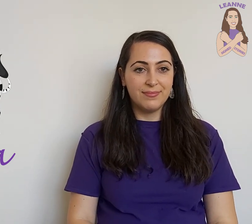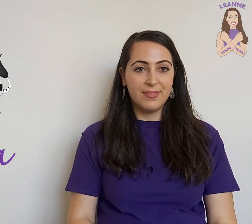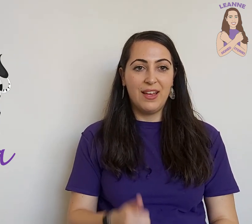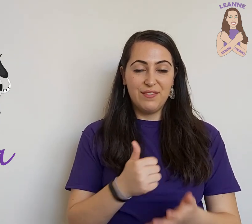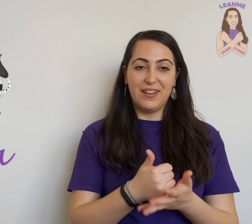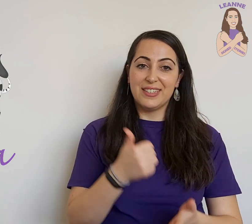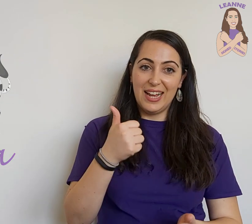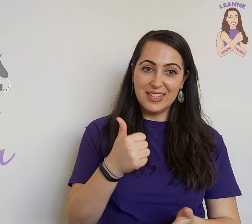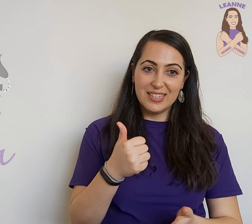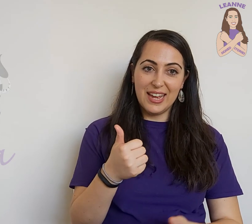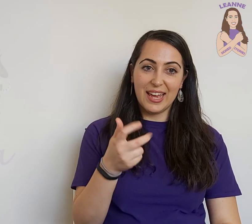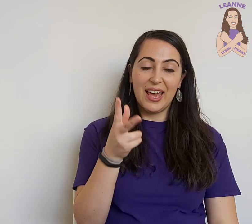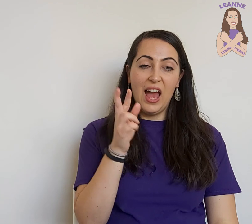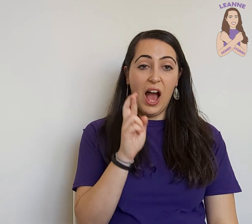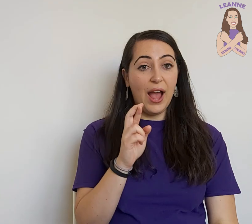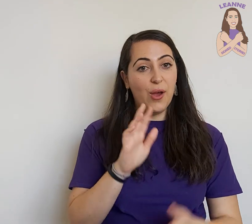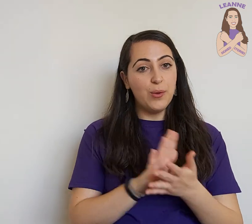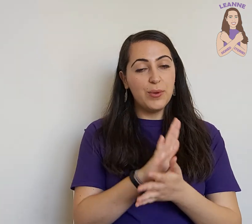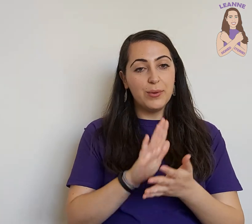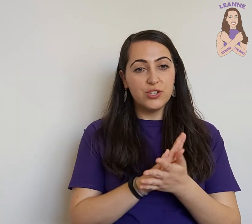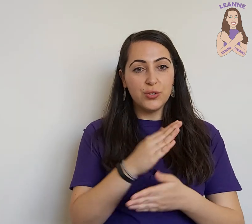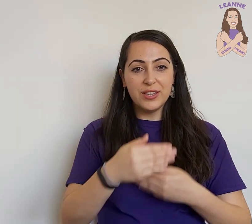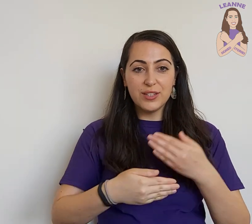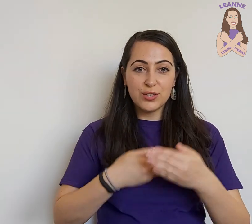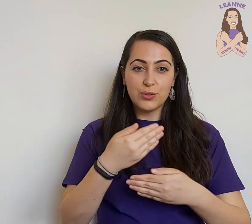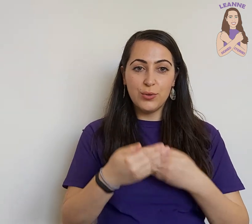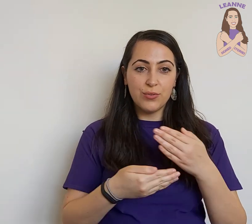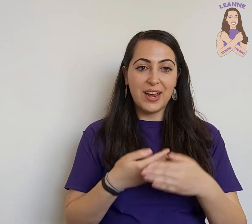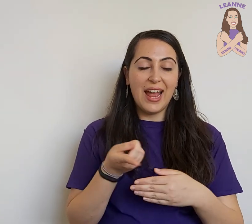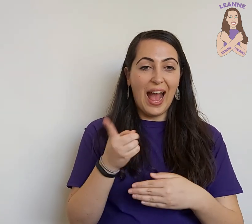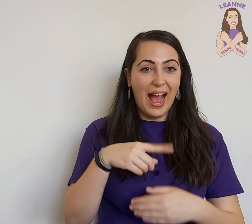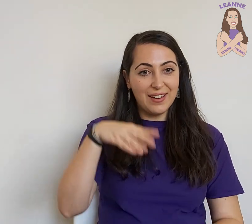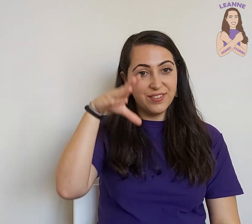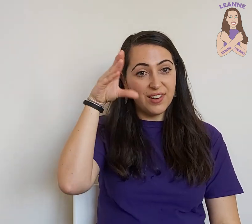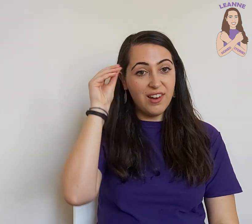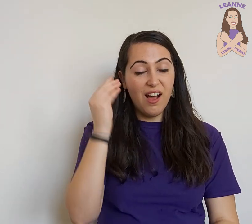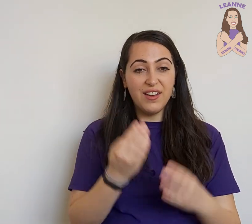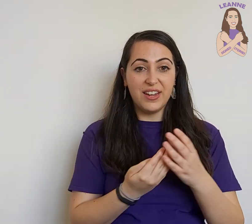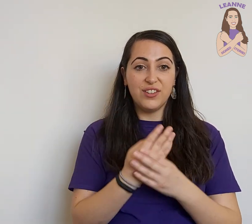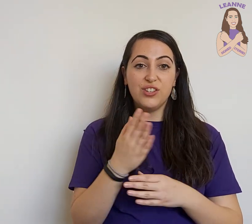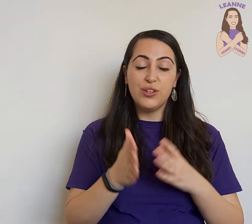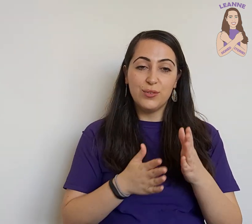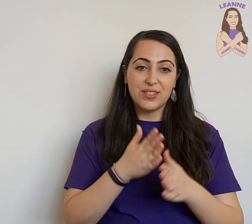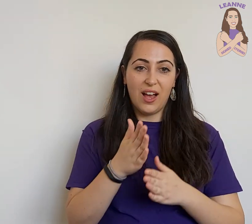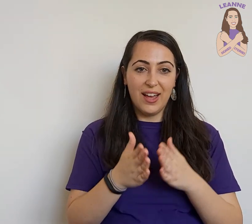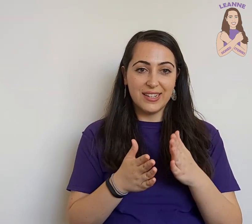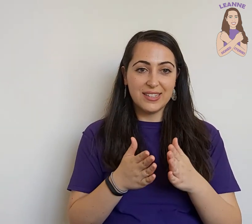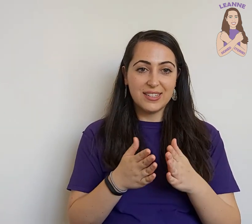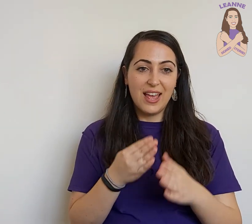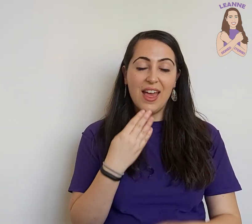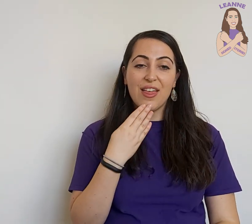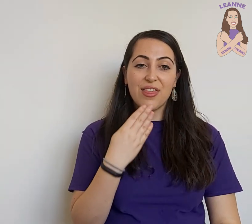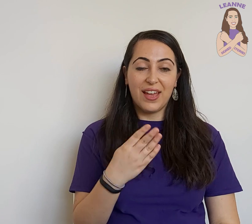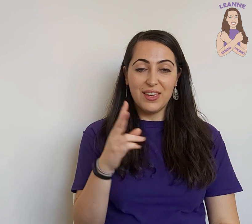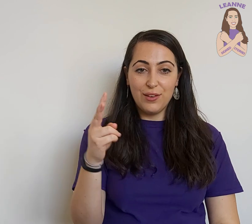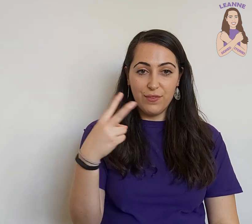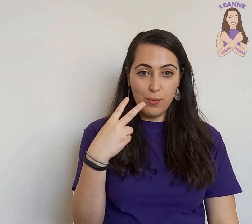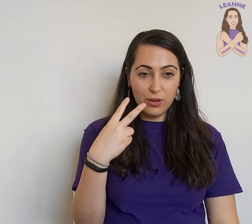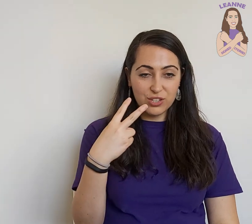Fantastic. I hope you enjoyed the story and learning new signs. Thank you for watching.